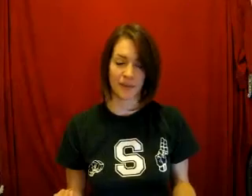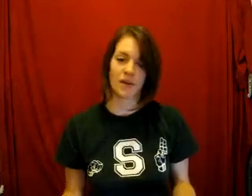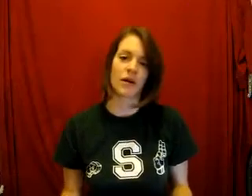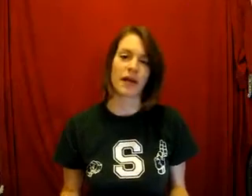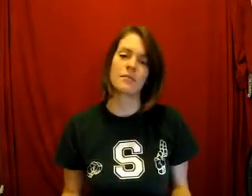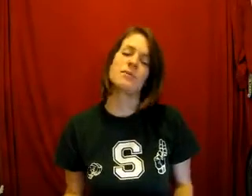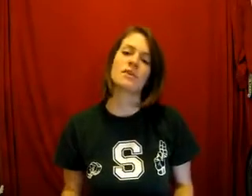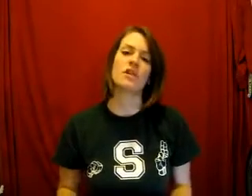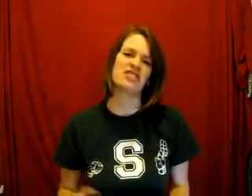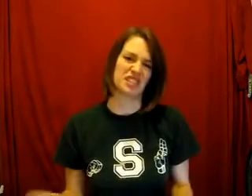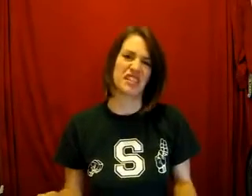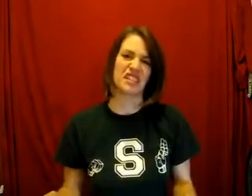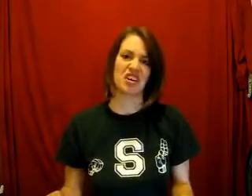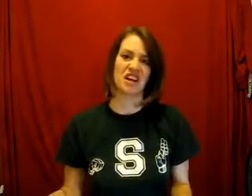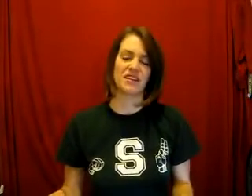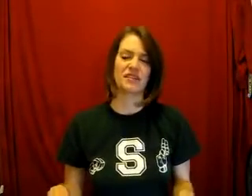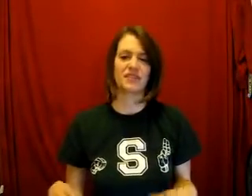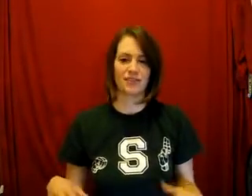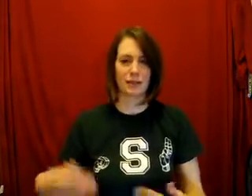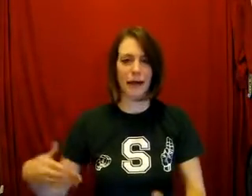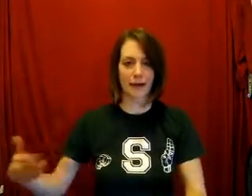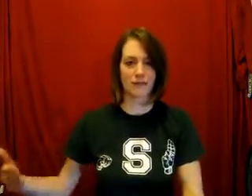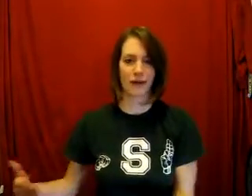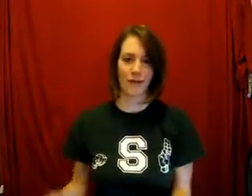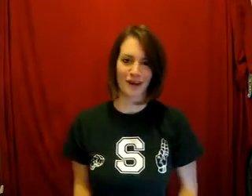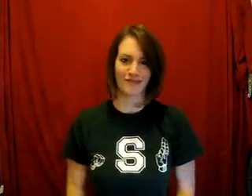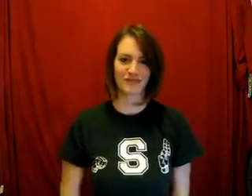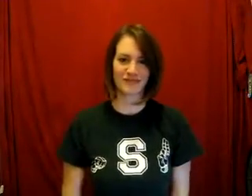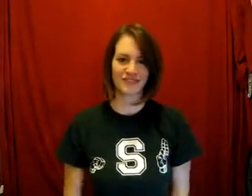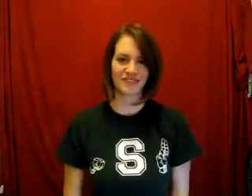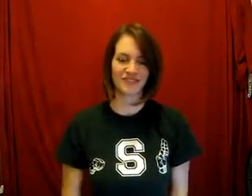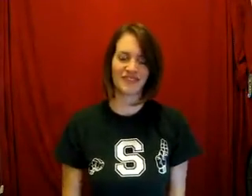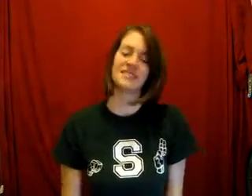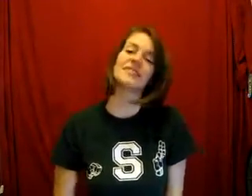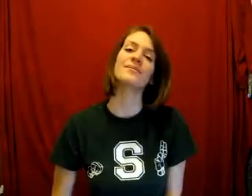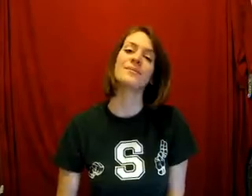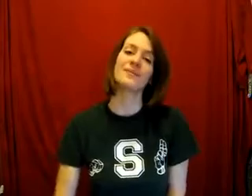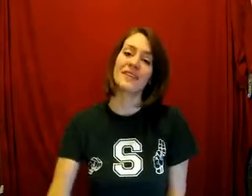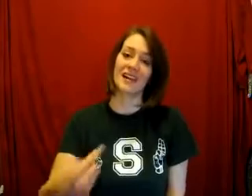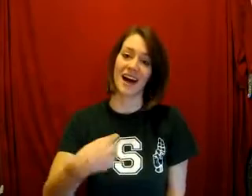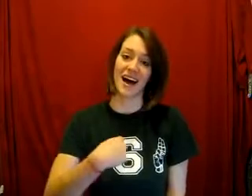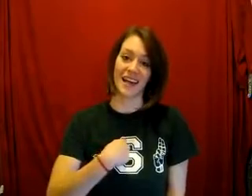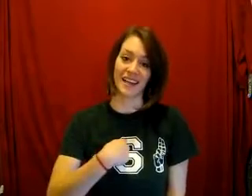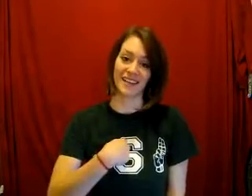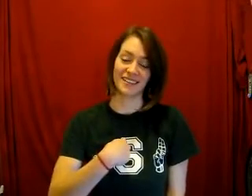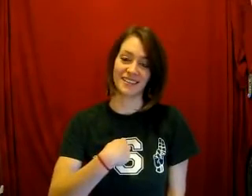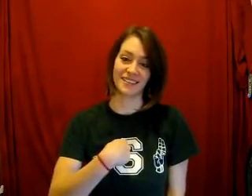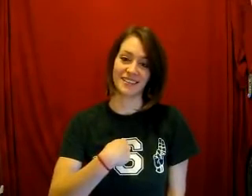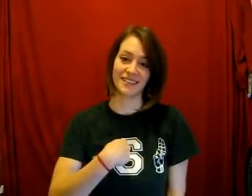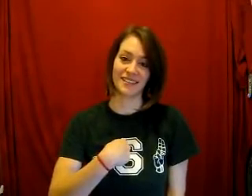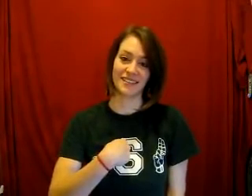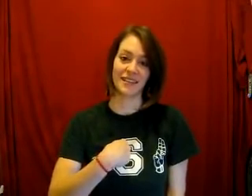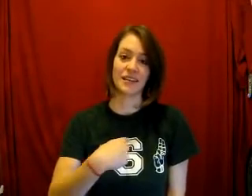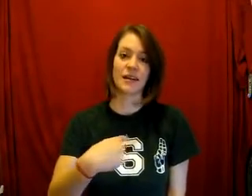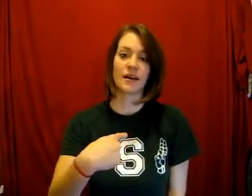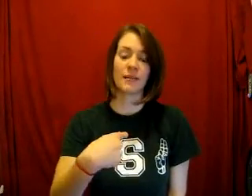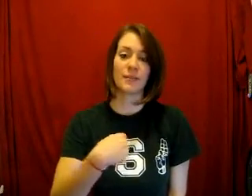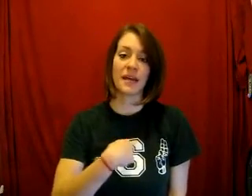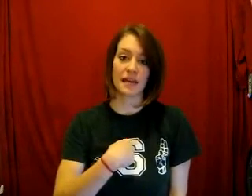Okay, so let's just get started. You'll get it as we go on. I. Me.